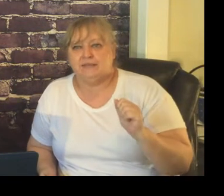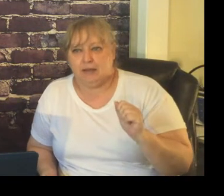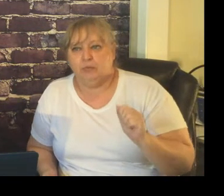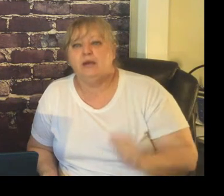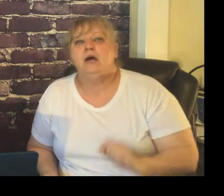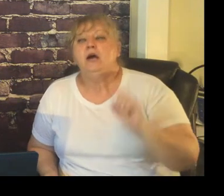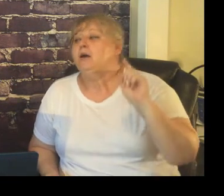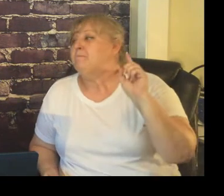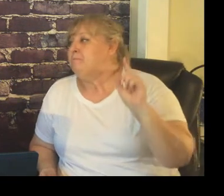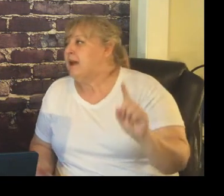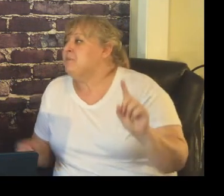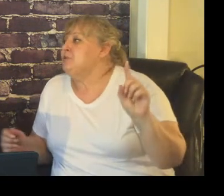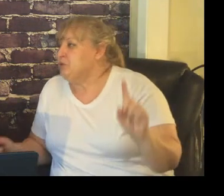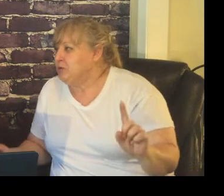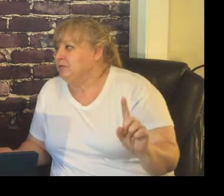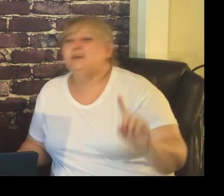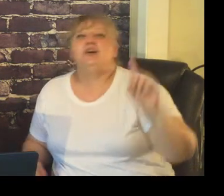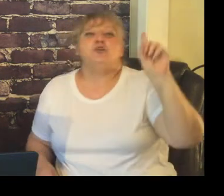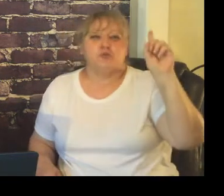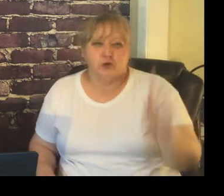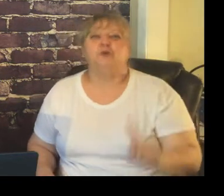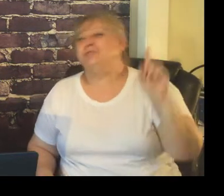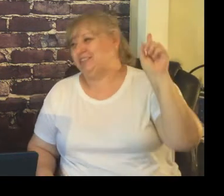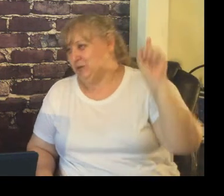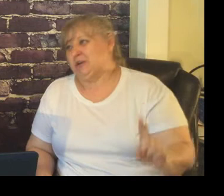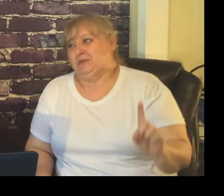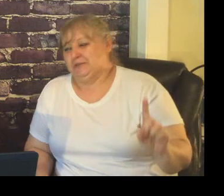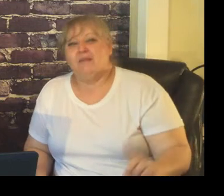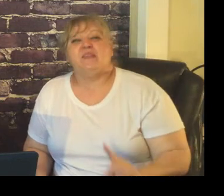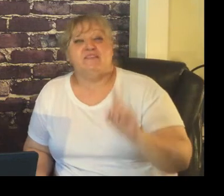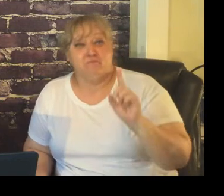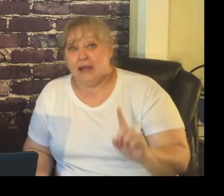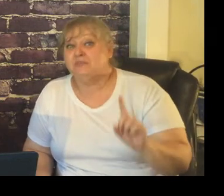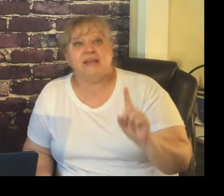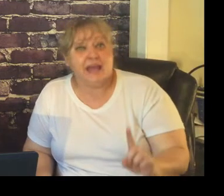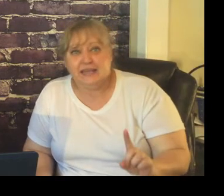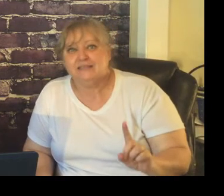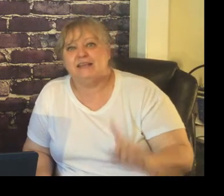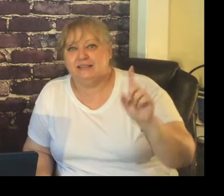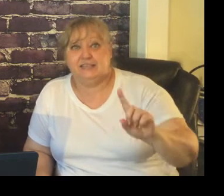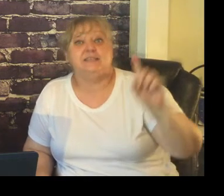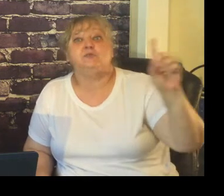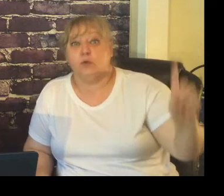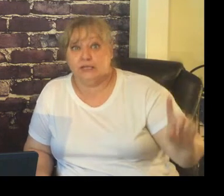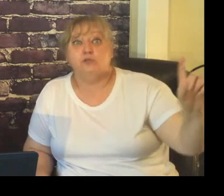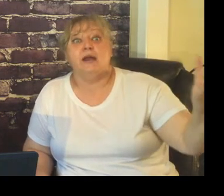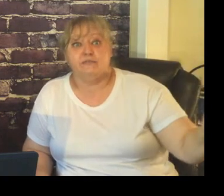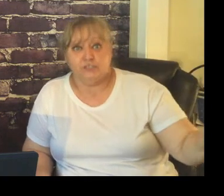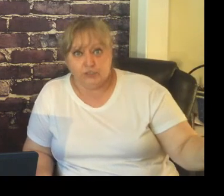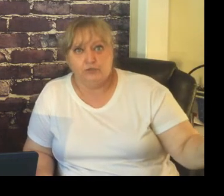up mama rule rules the world if mom says that this is what you have to do